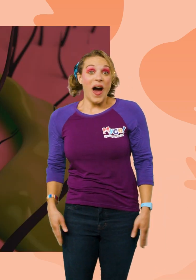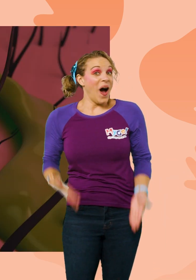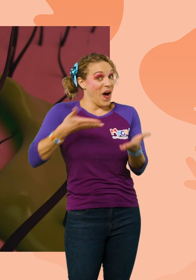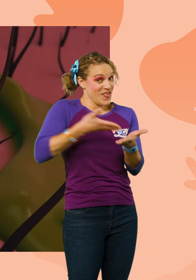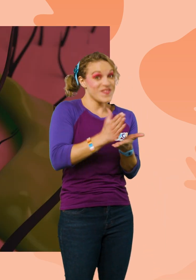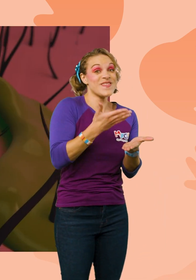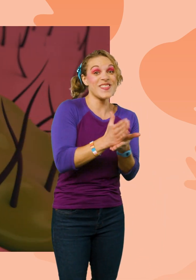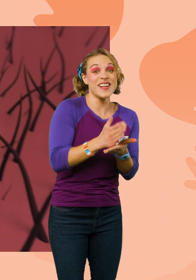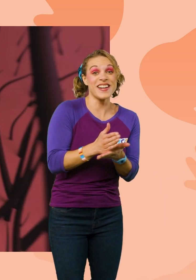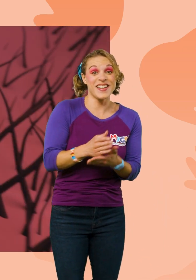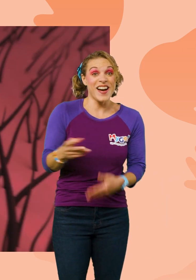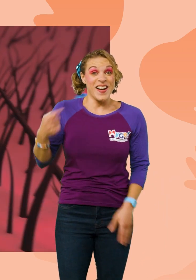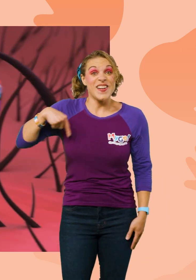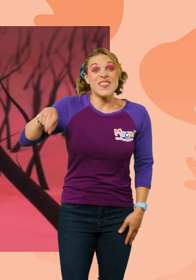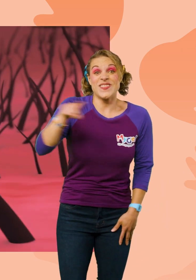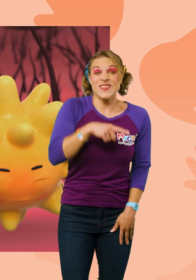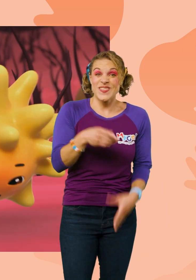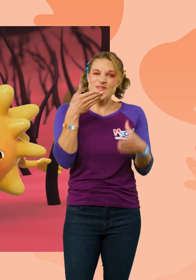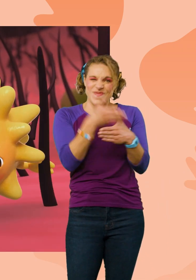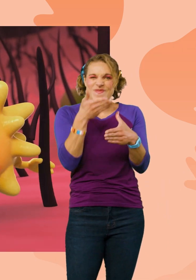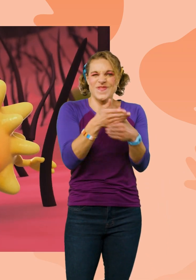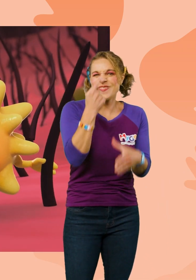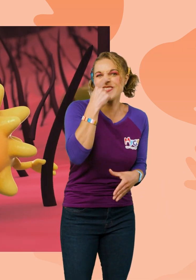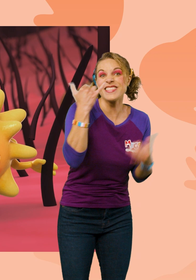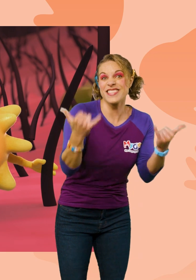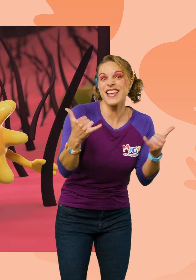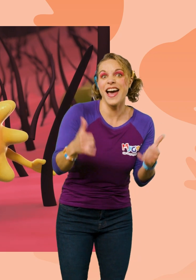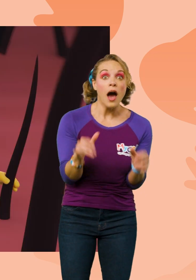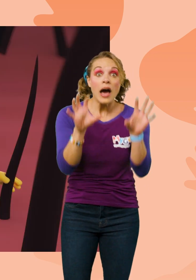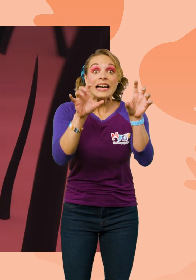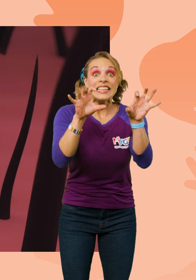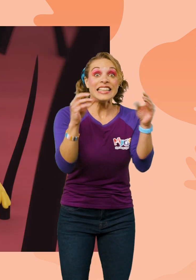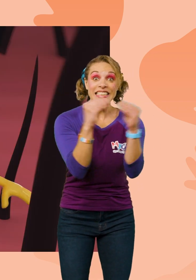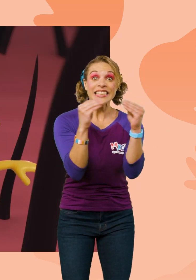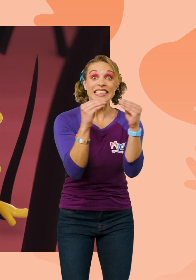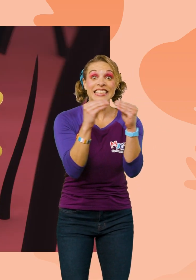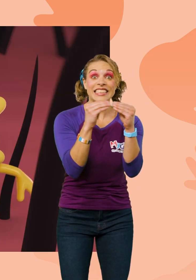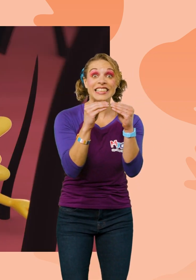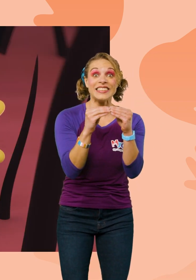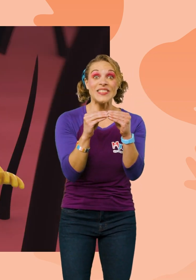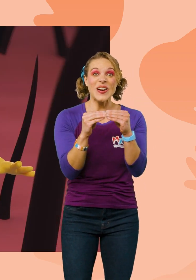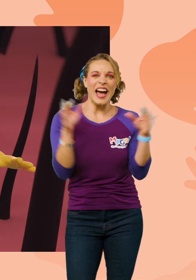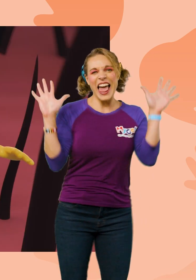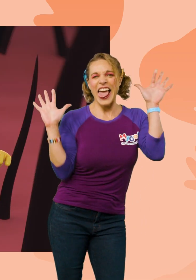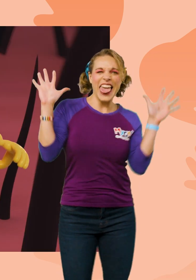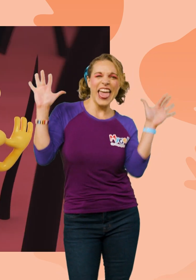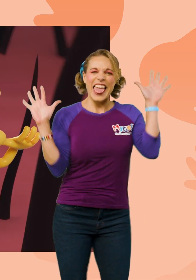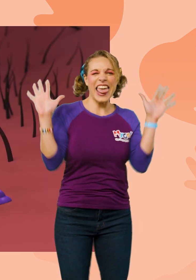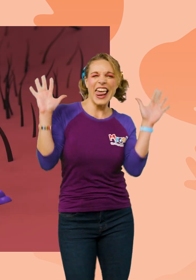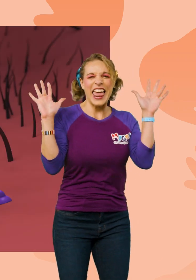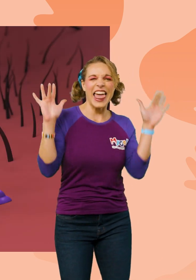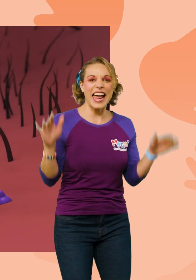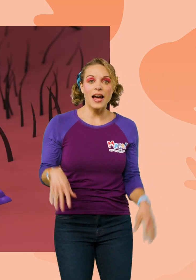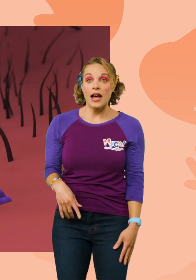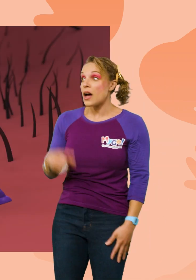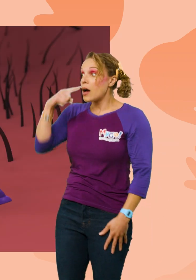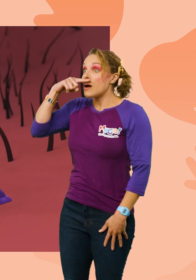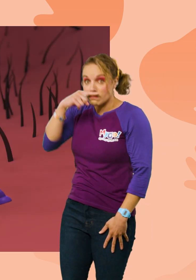Alright! They're really bothering this nose now! Tickle more! Is a sneeze